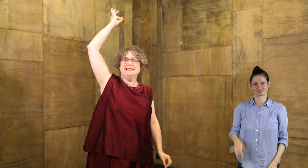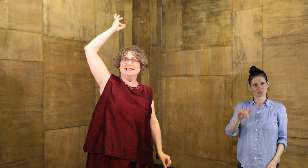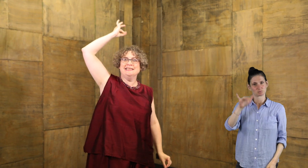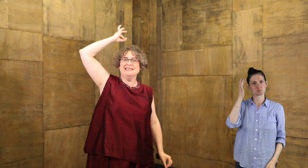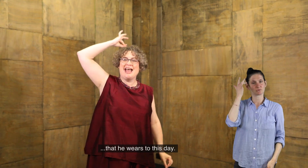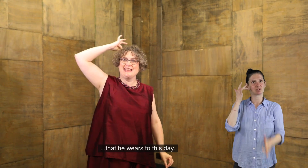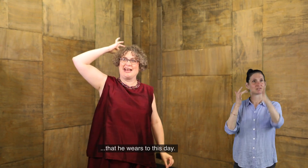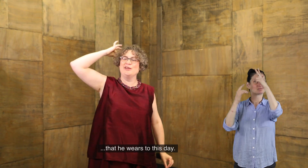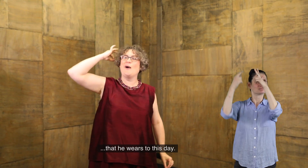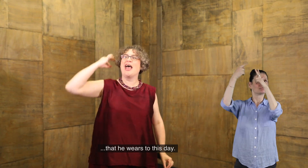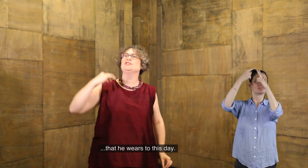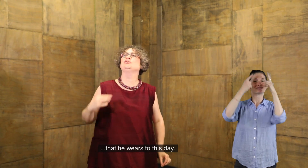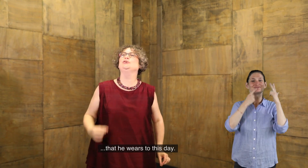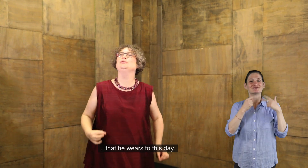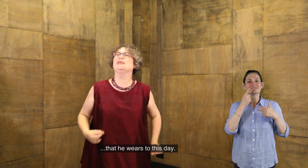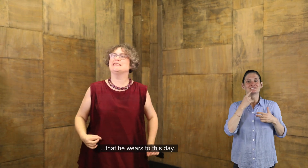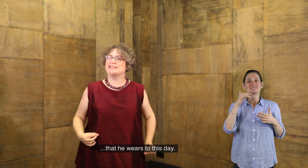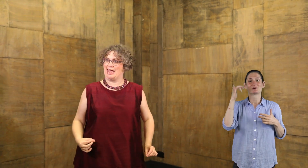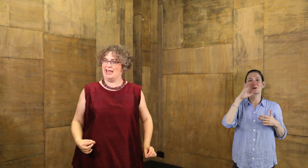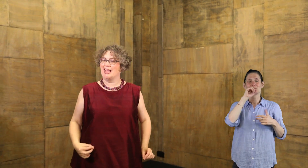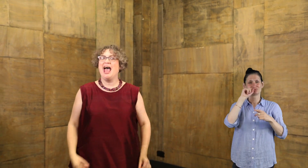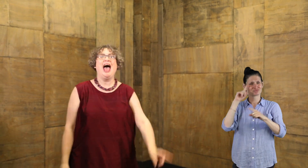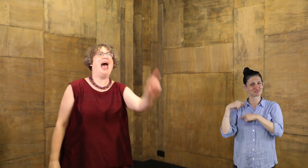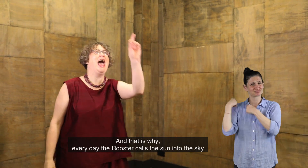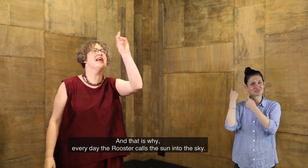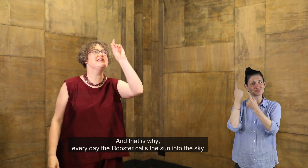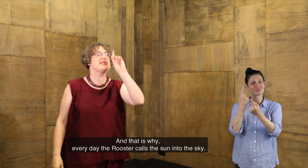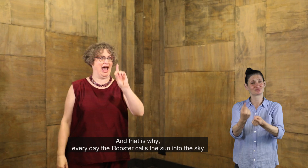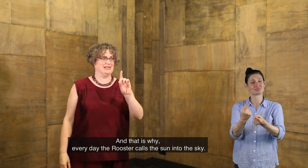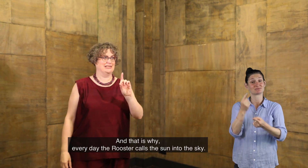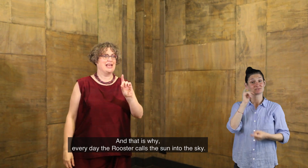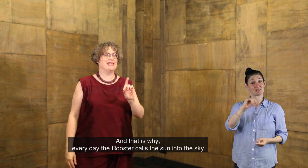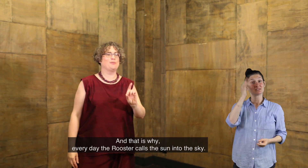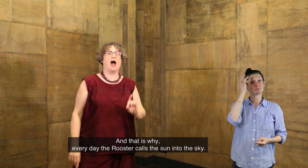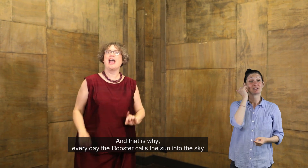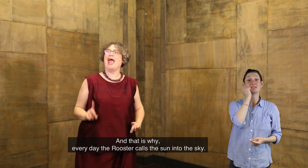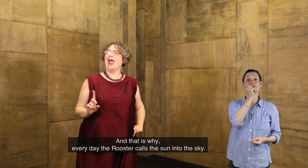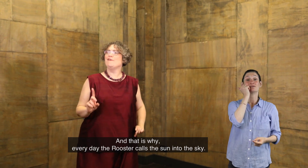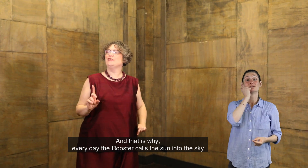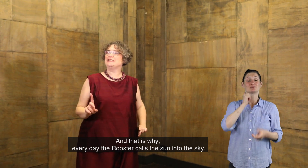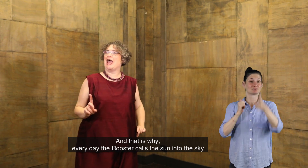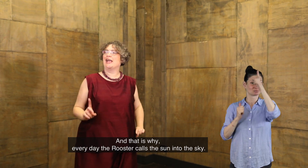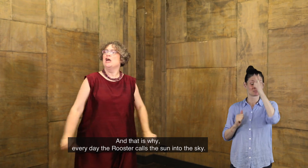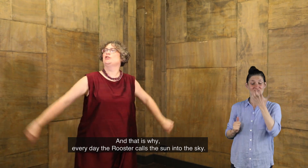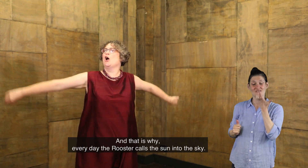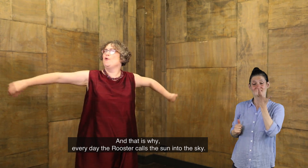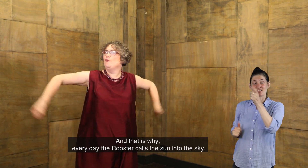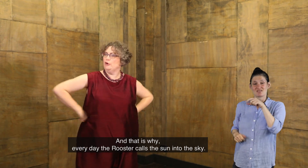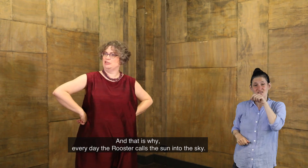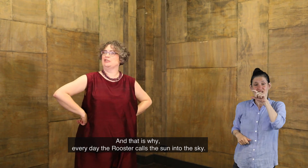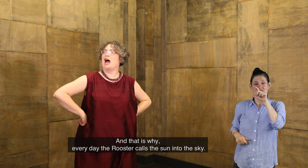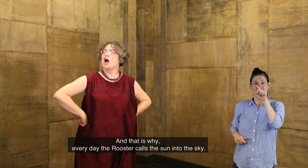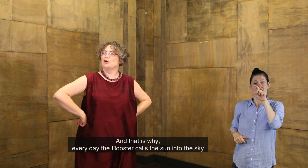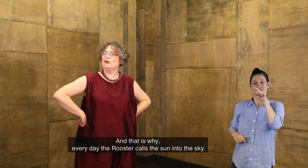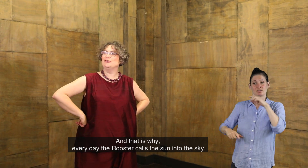ting, that he wears to this day. And that is why, every day, the